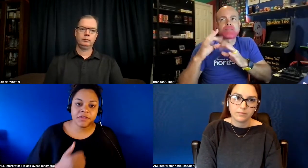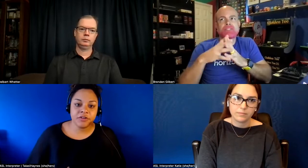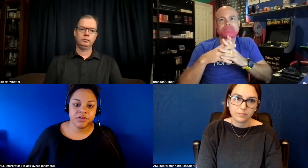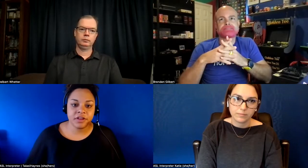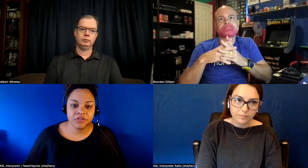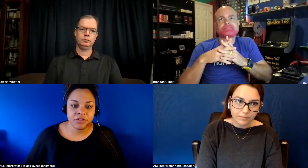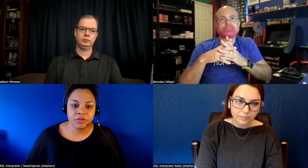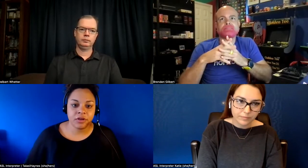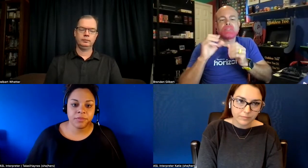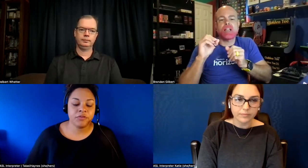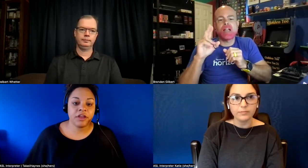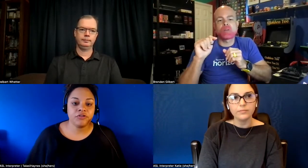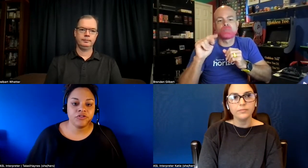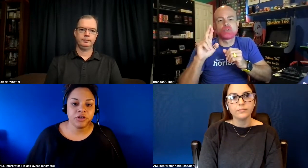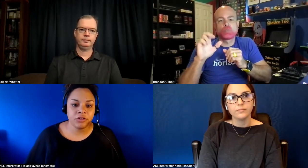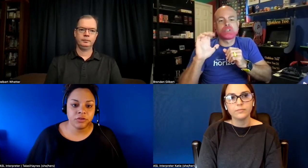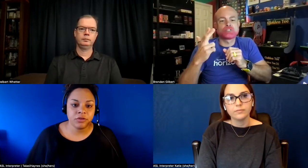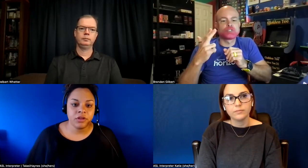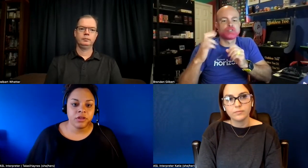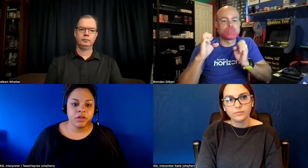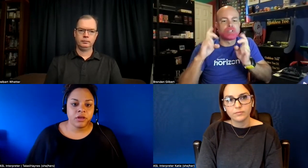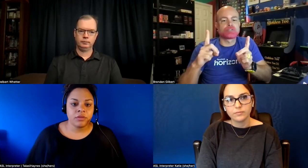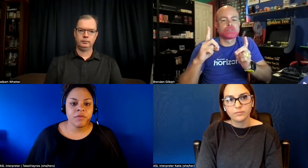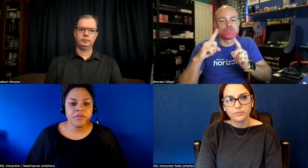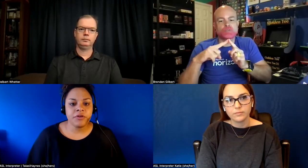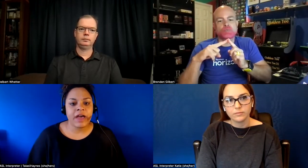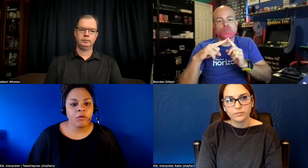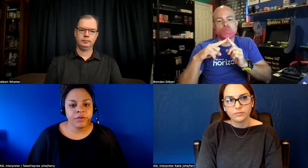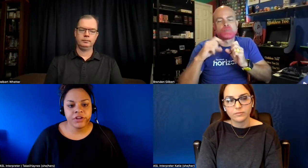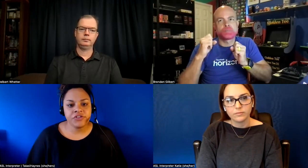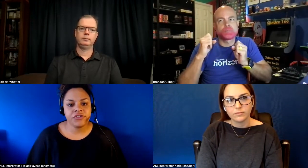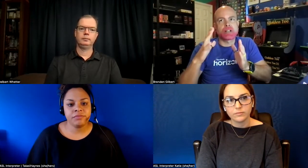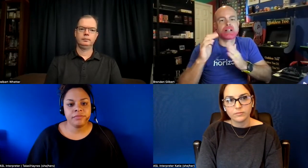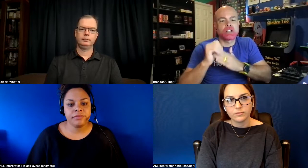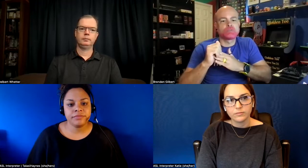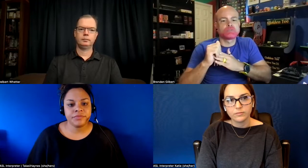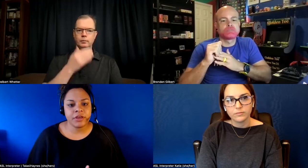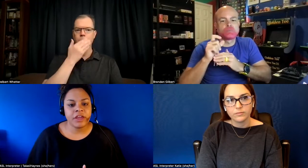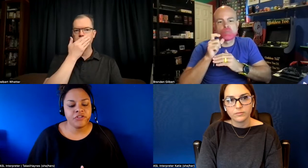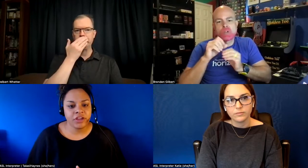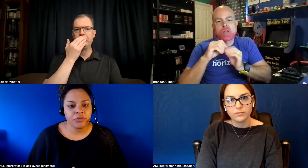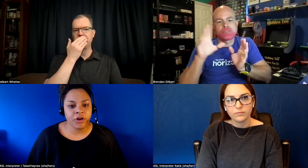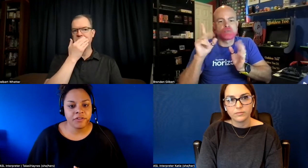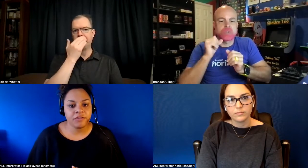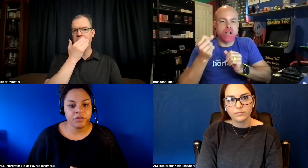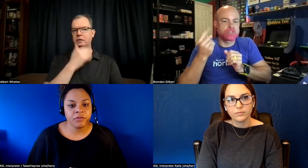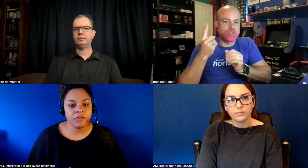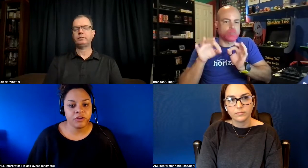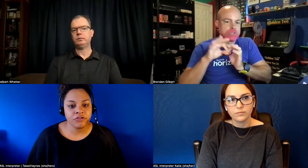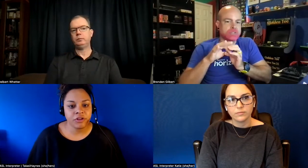standardization um those standards should include um some sort of outreach um education process so those in leadership